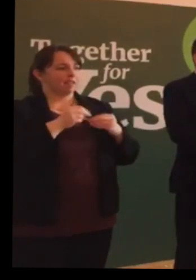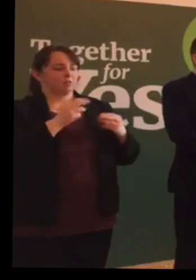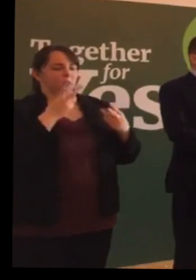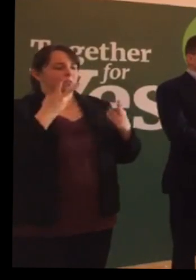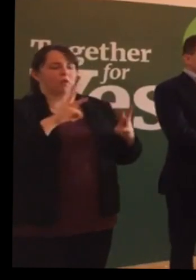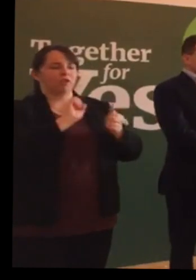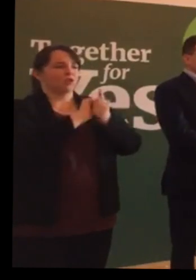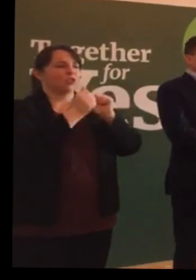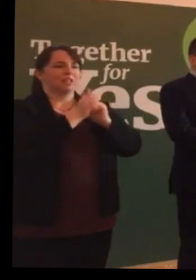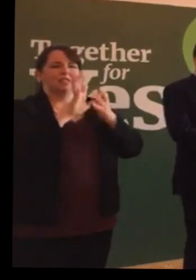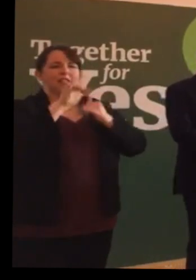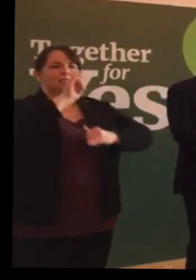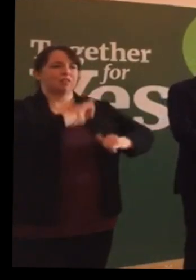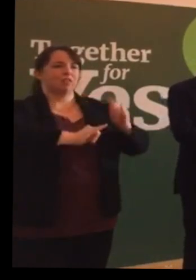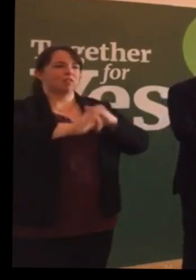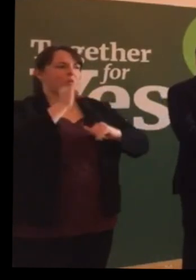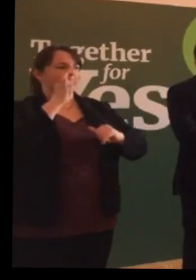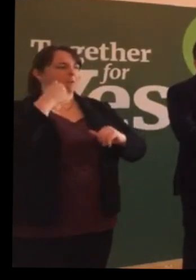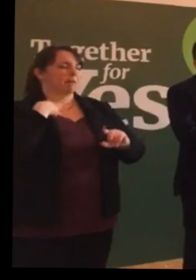so ago.